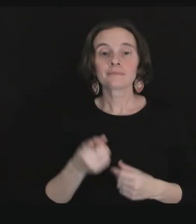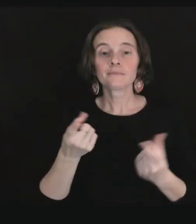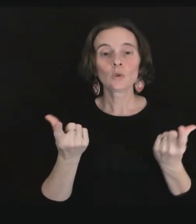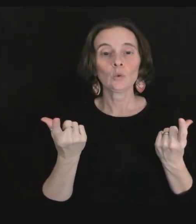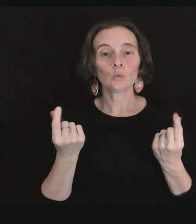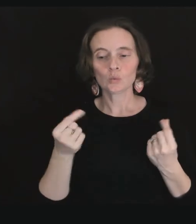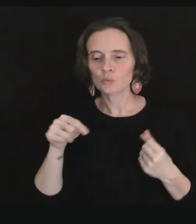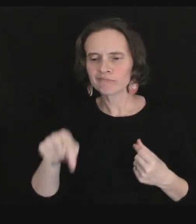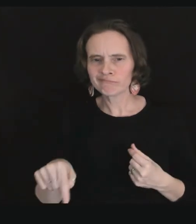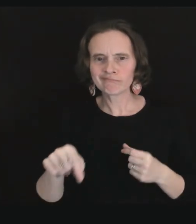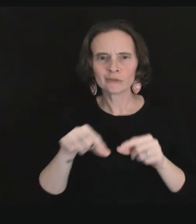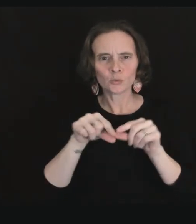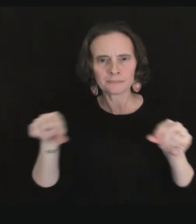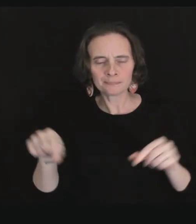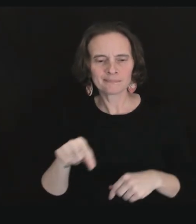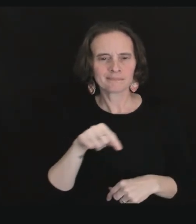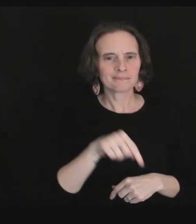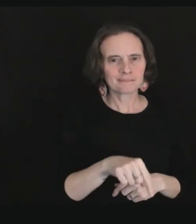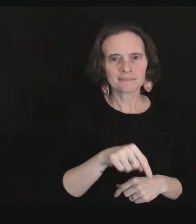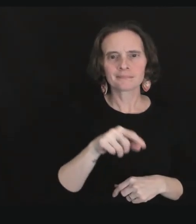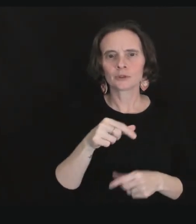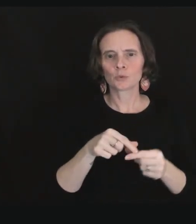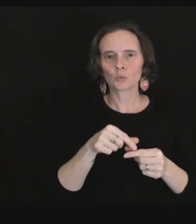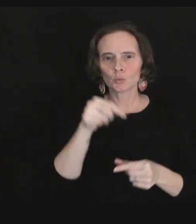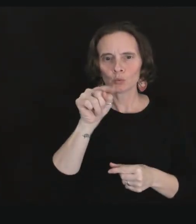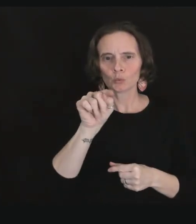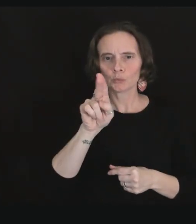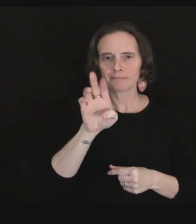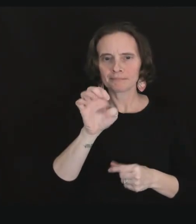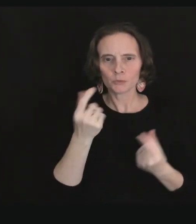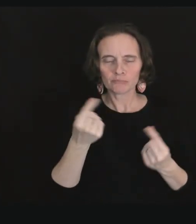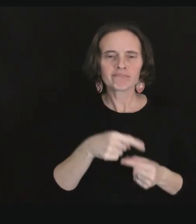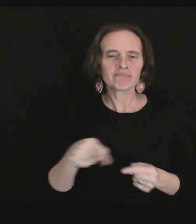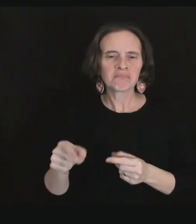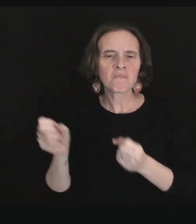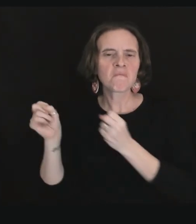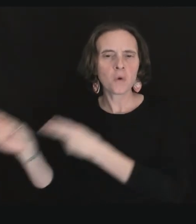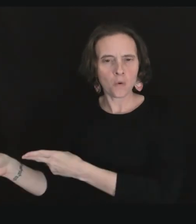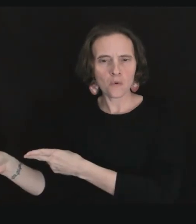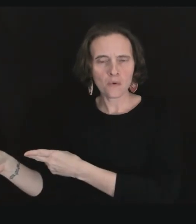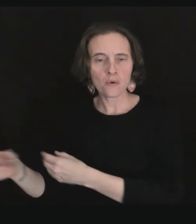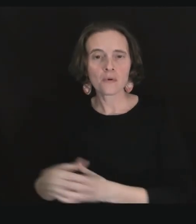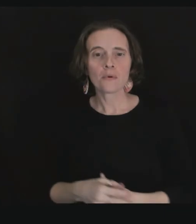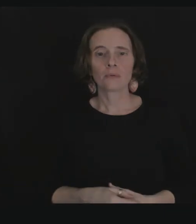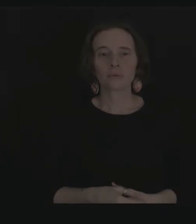When you are done, throw all the used kit pieces in the trash.